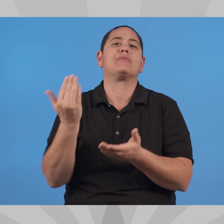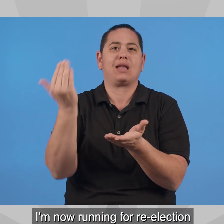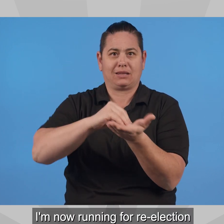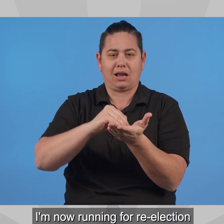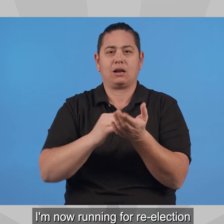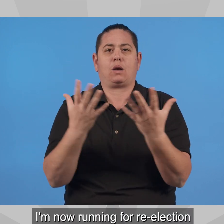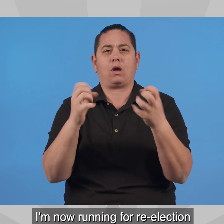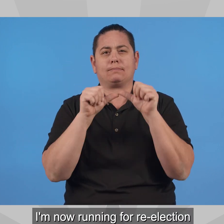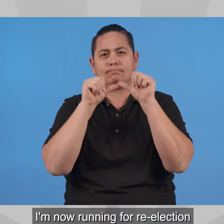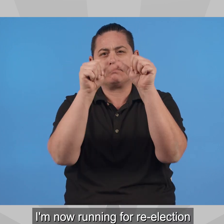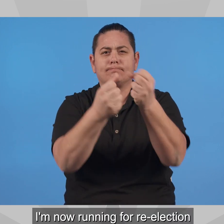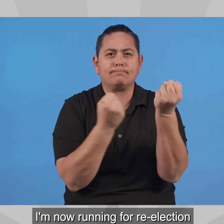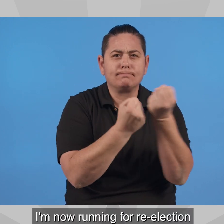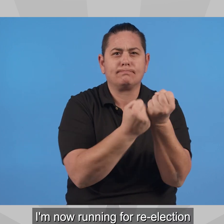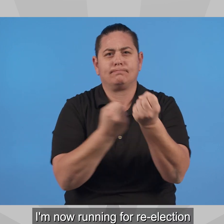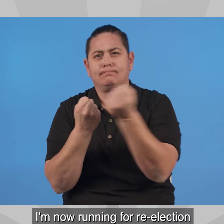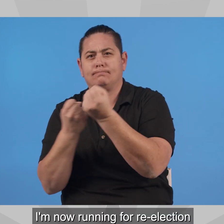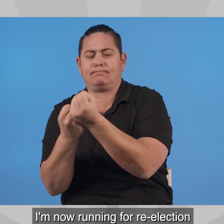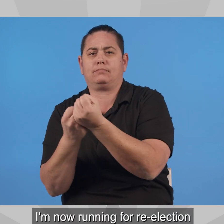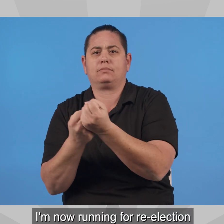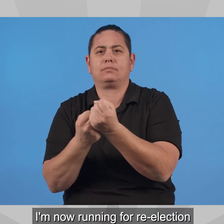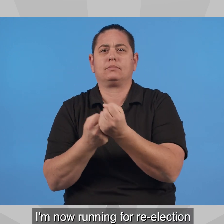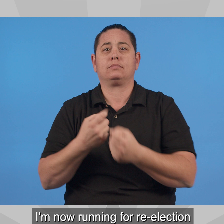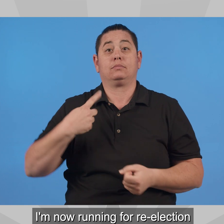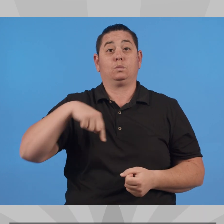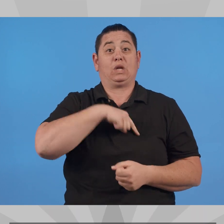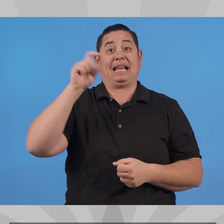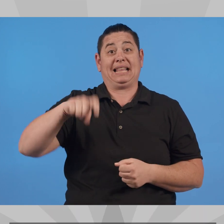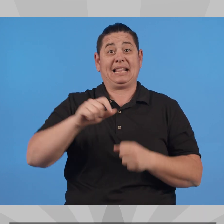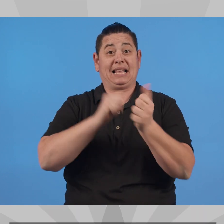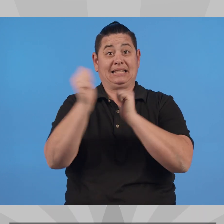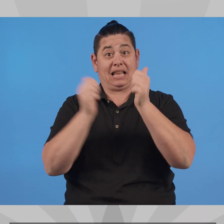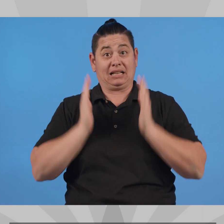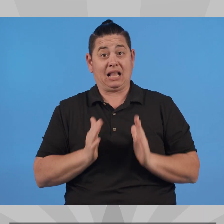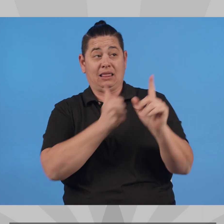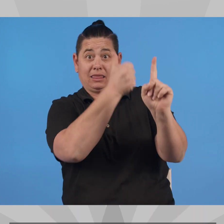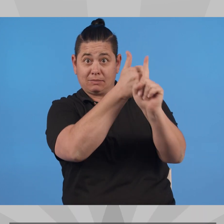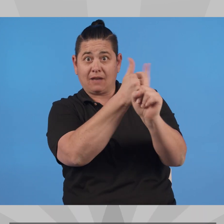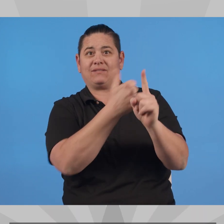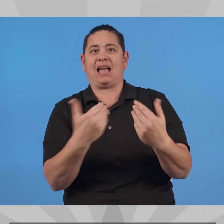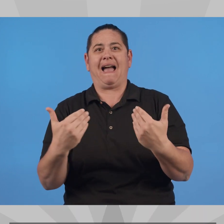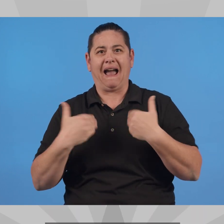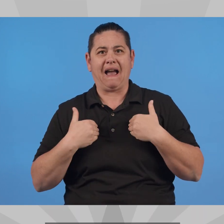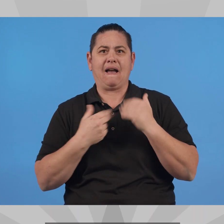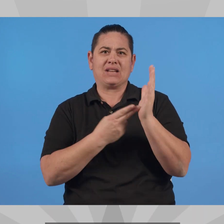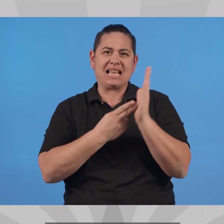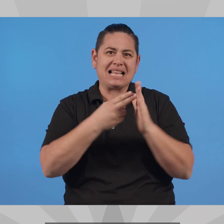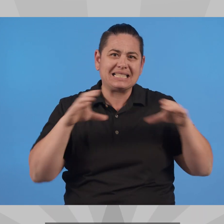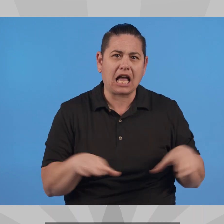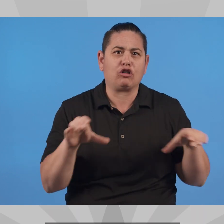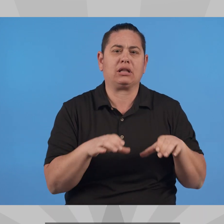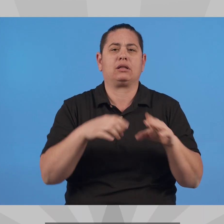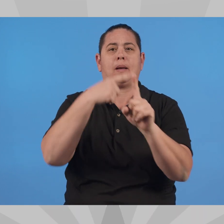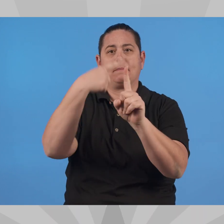I am now running for re-election to continue the work. We need a candidate who has integrity and respects